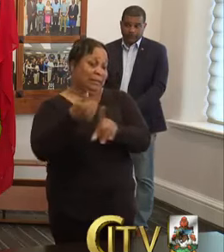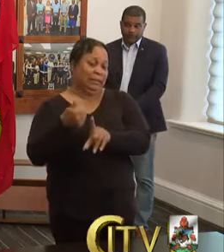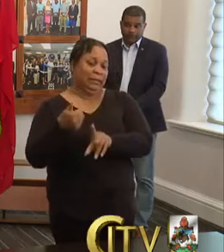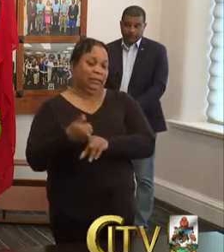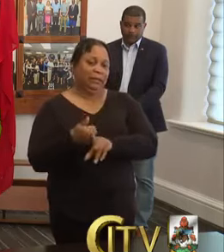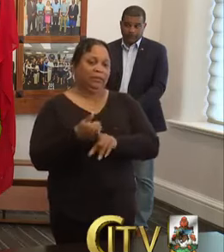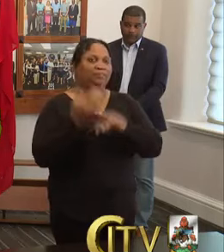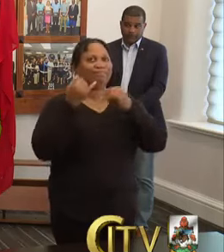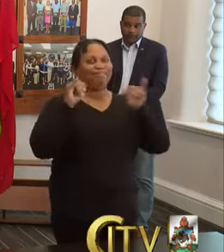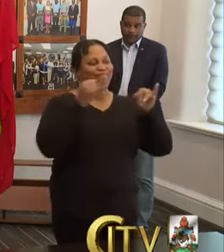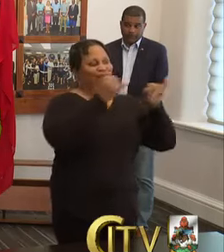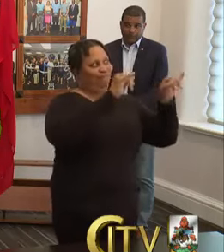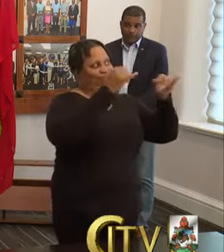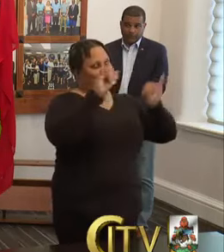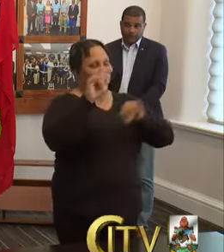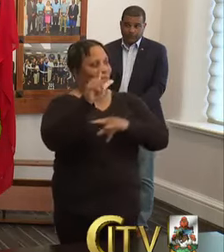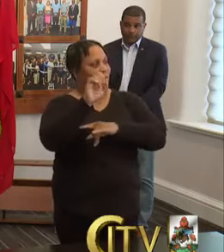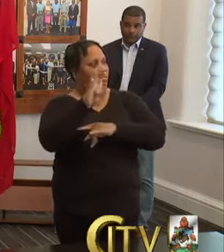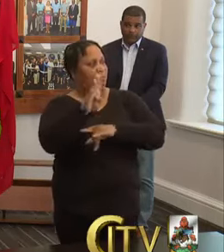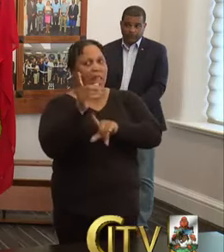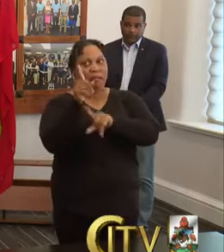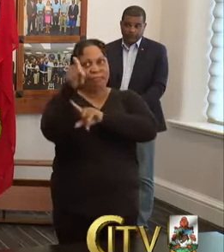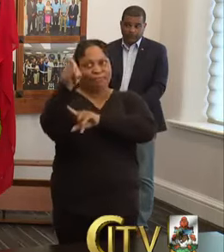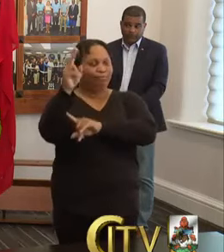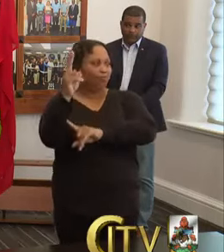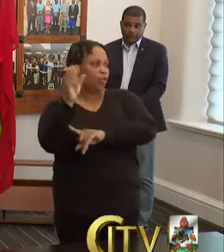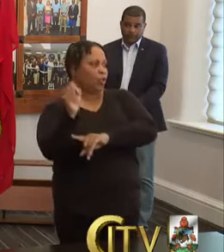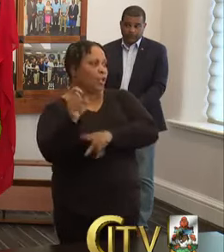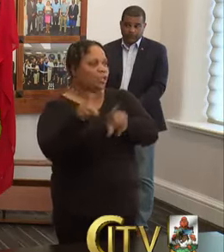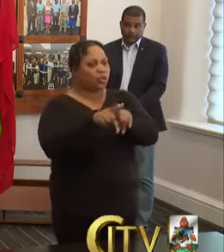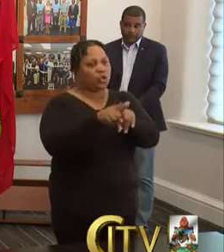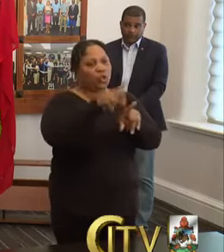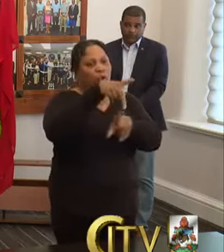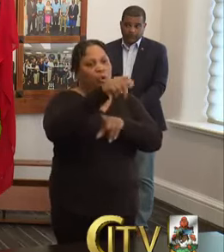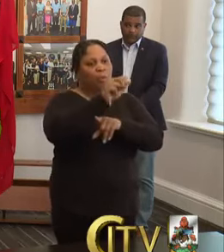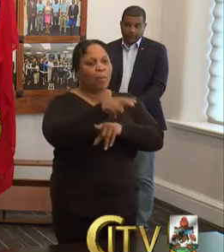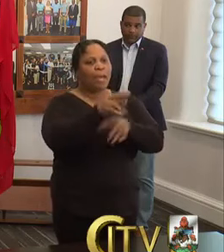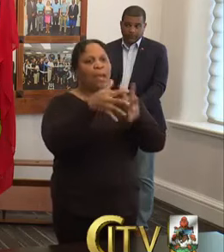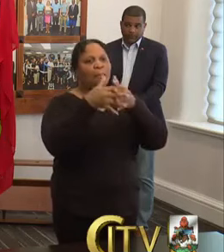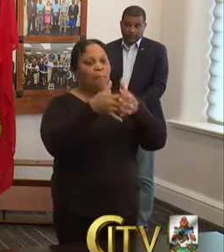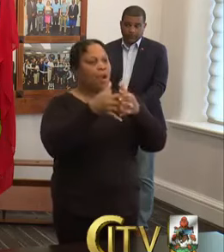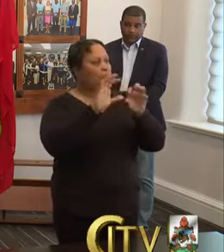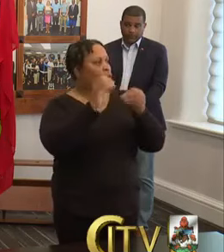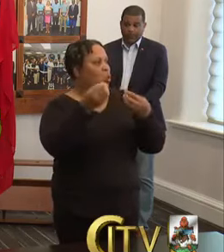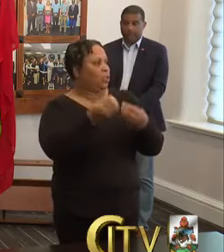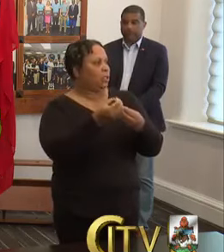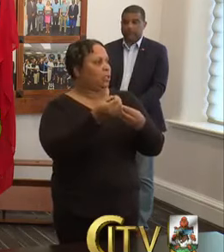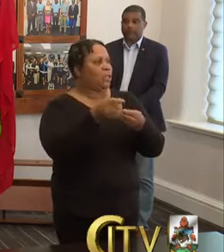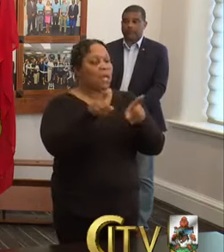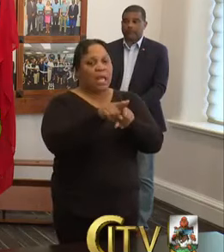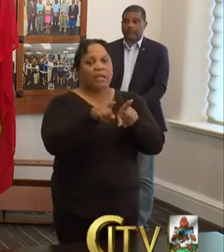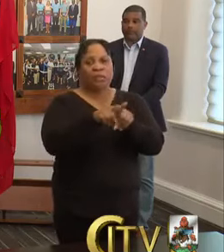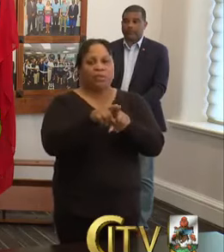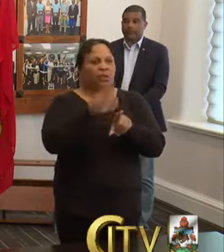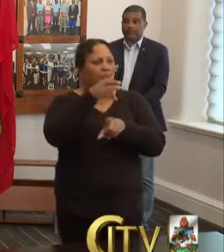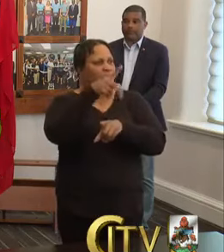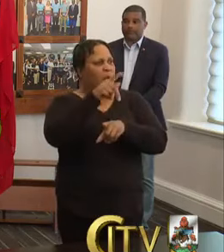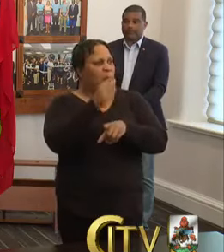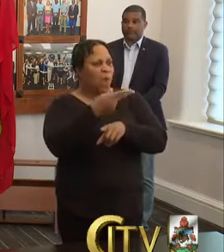coming from independent labs in the United States as well as through the Pan American Health Organization. In fact, PAHU is assisting us in